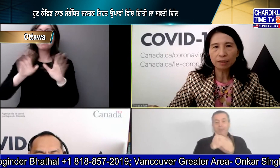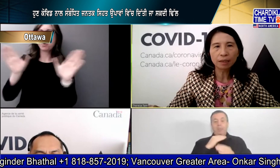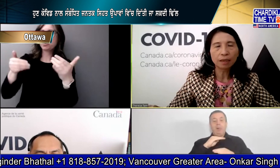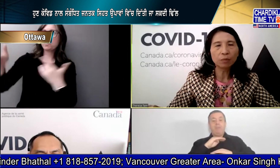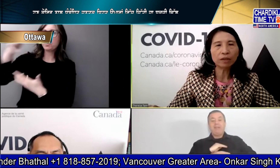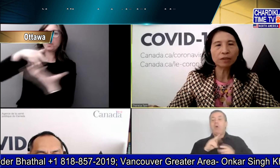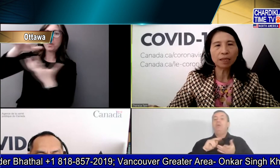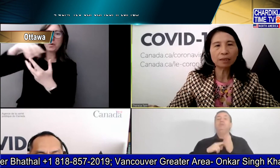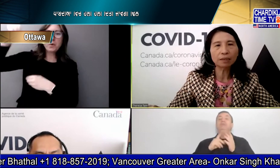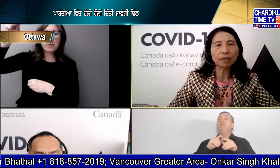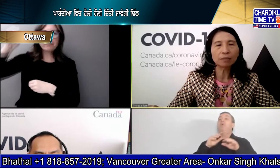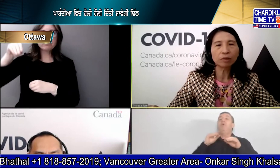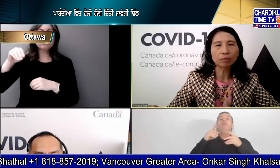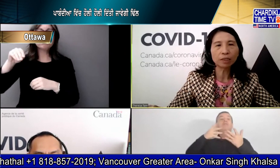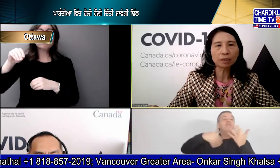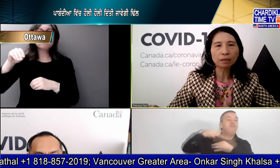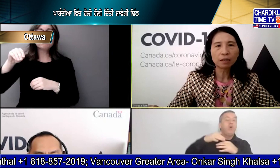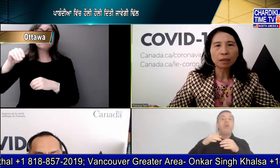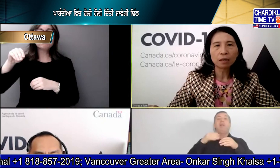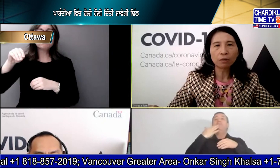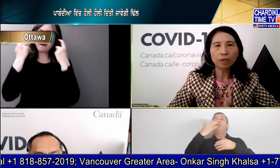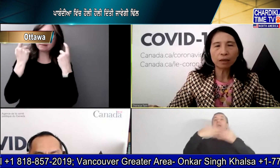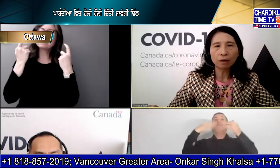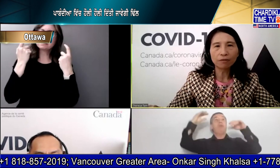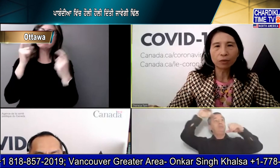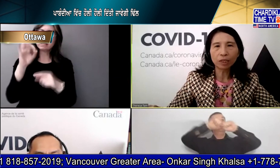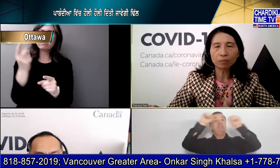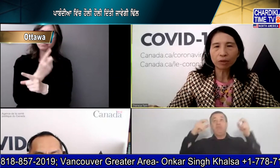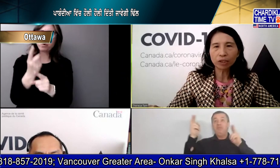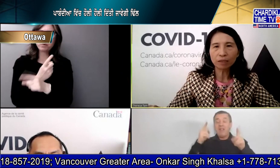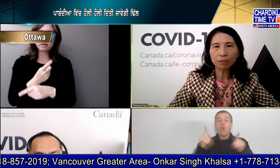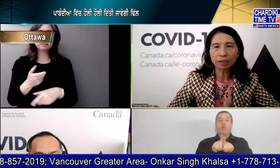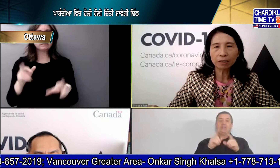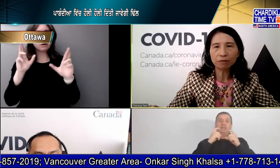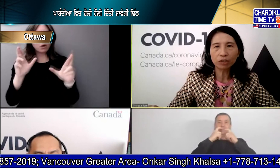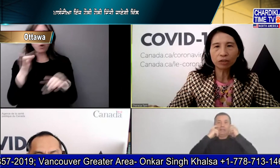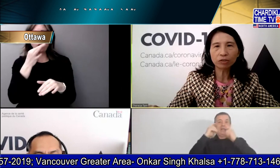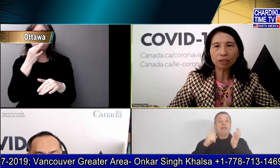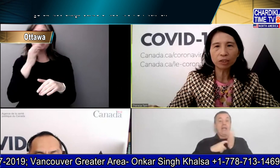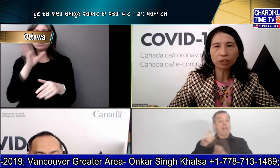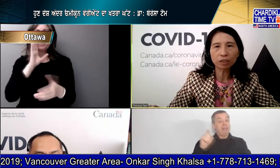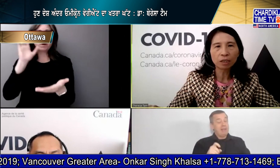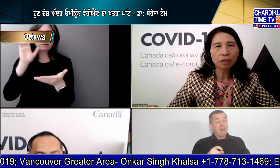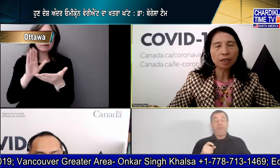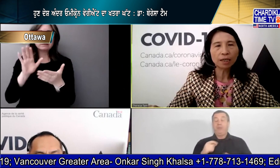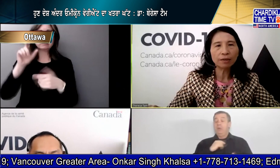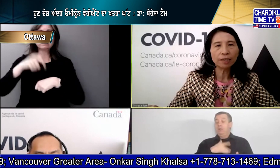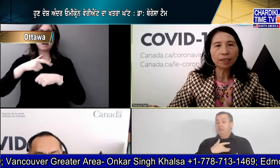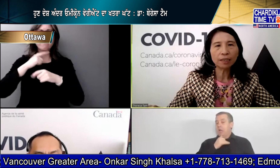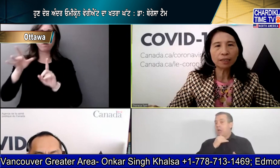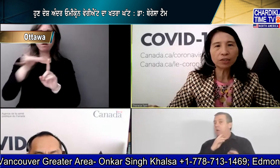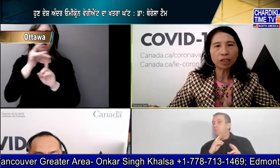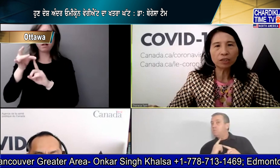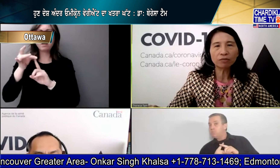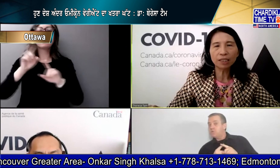spaces and wearing masks as appropriate though we are hopeful we are approaching a period of reduced transmission allowing